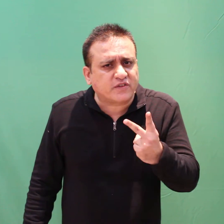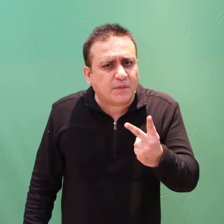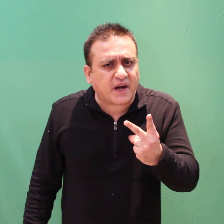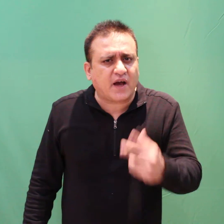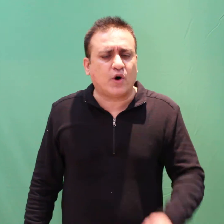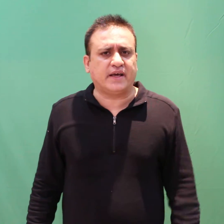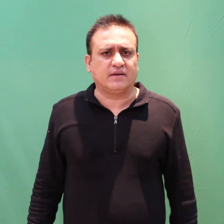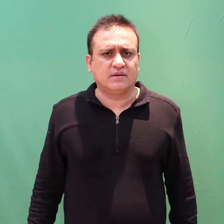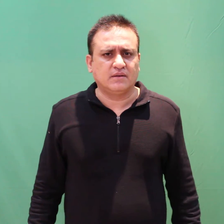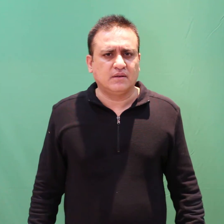years.